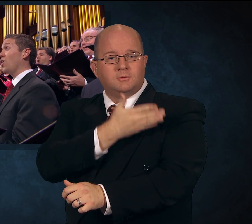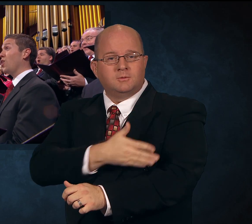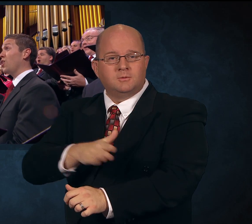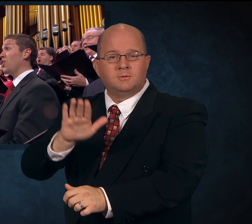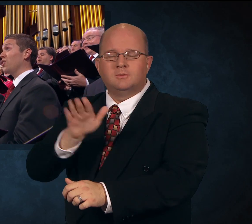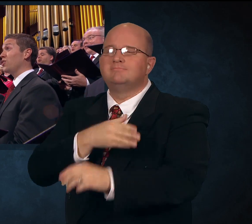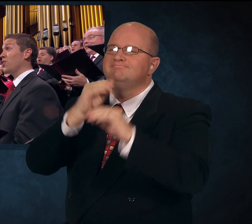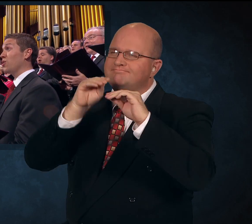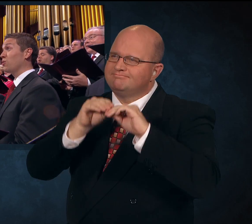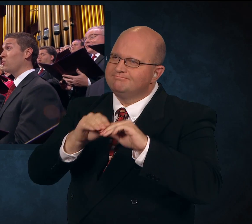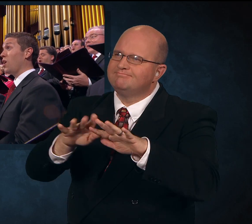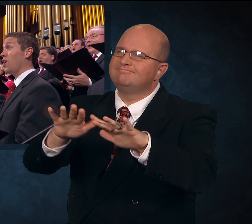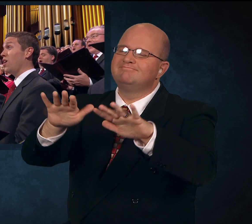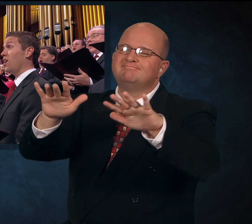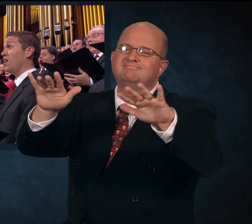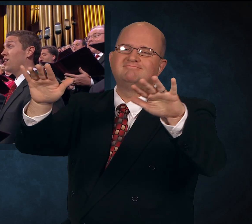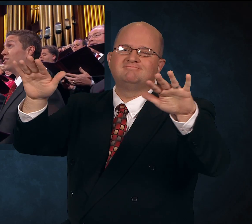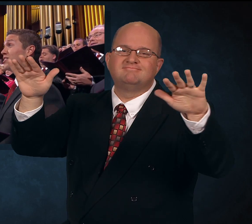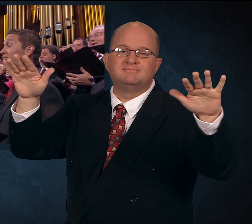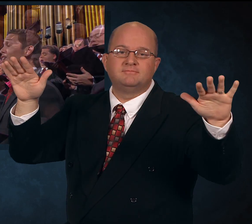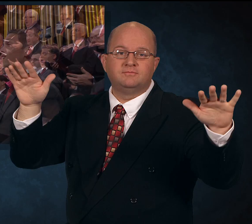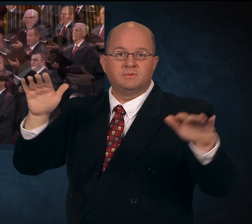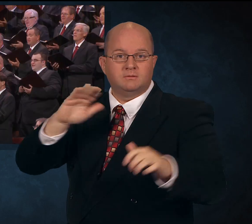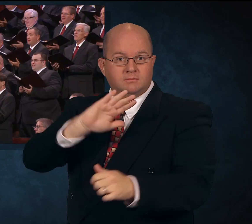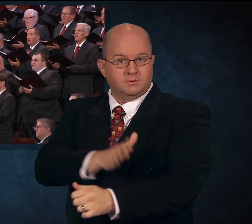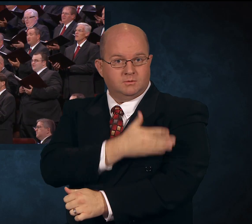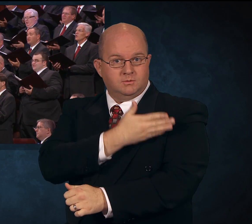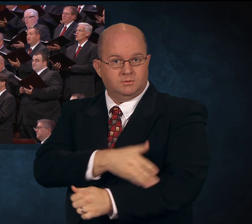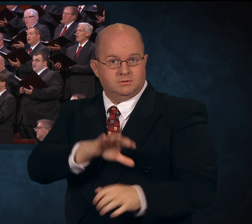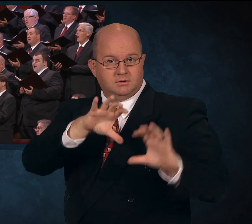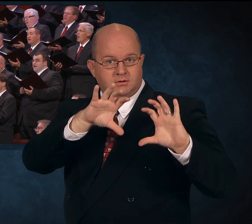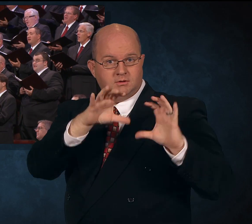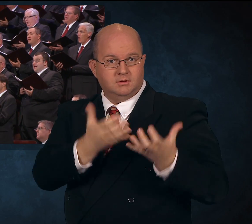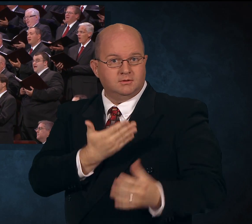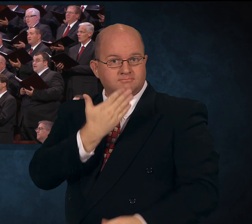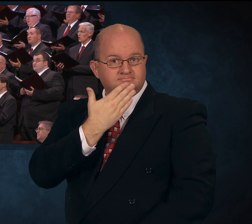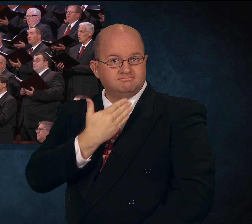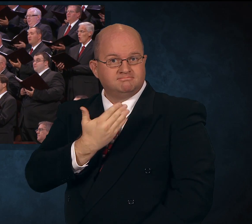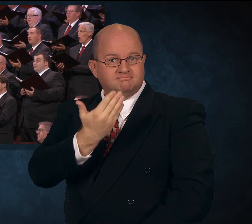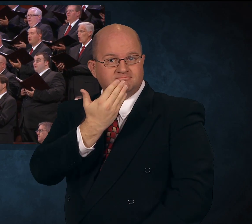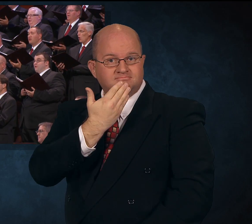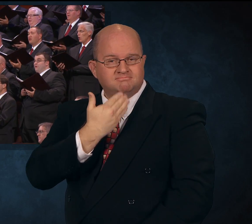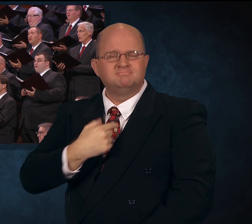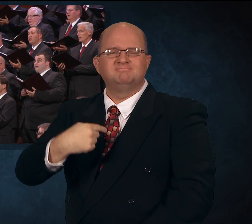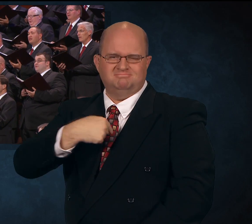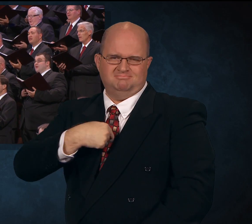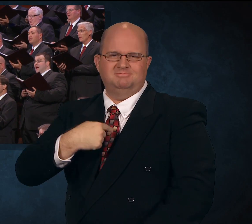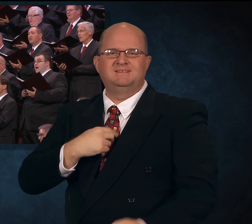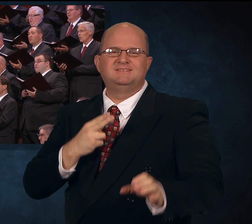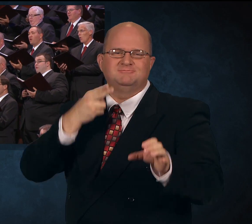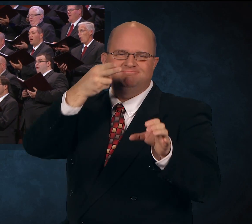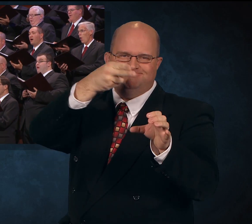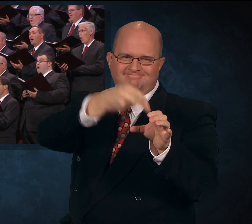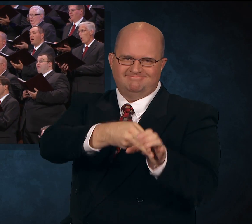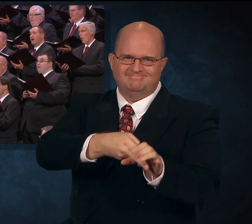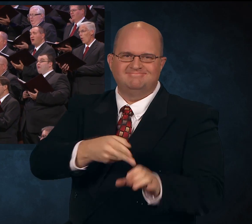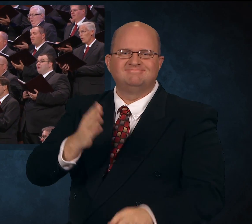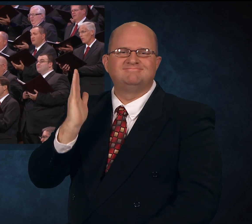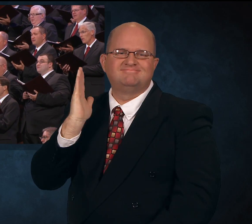all the choir, Then shall I join the